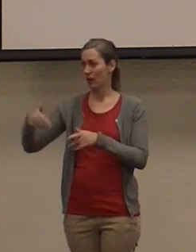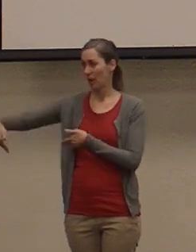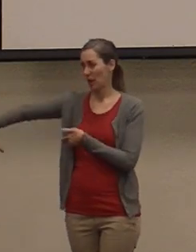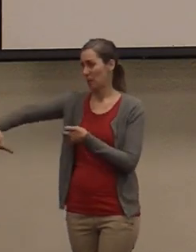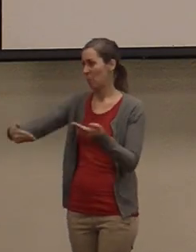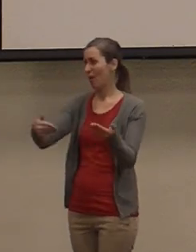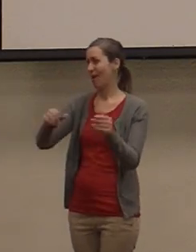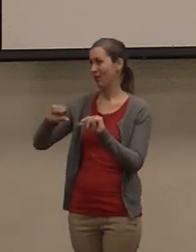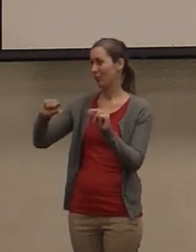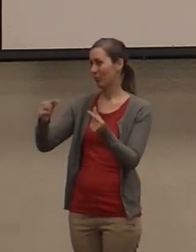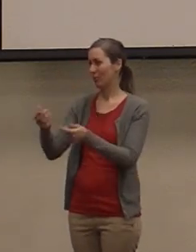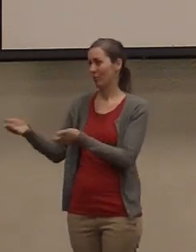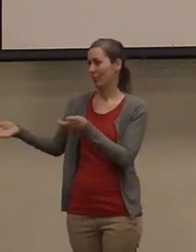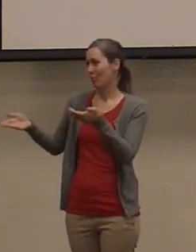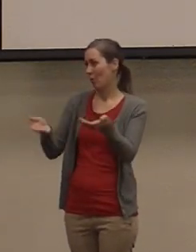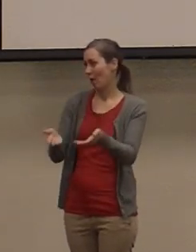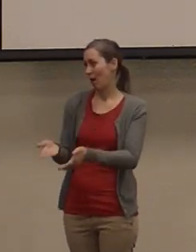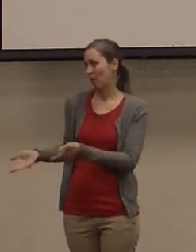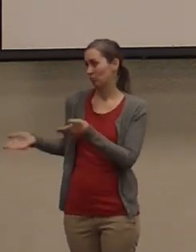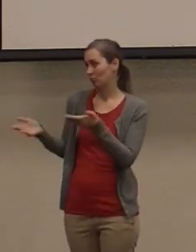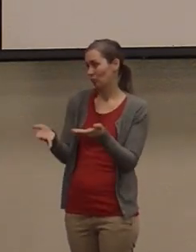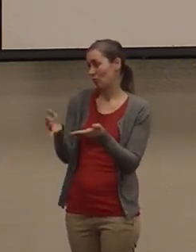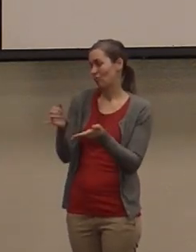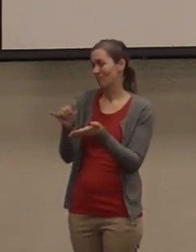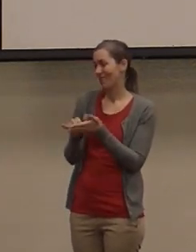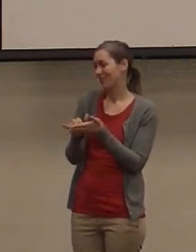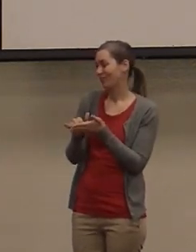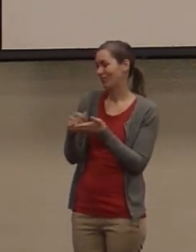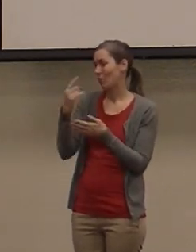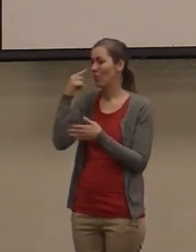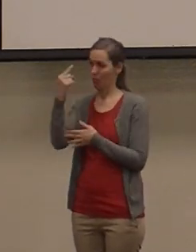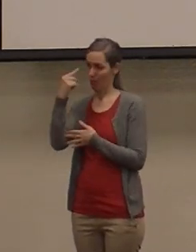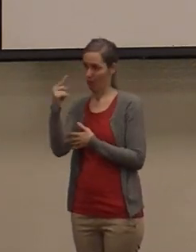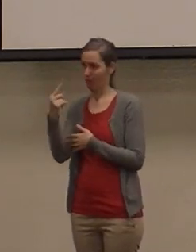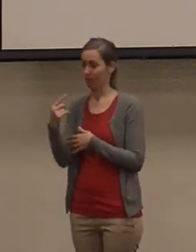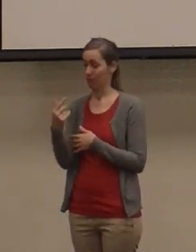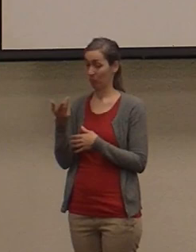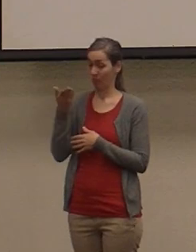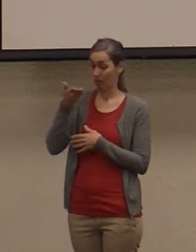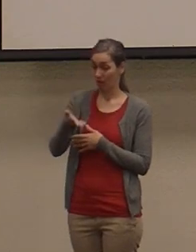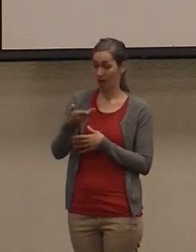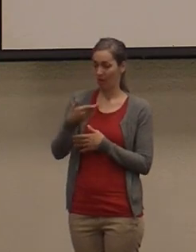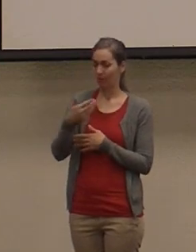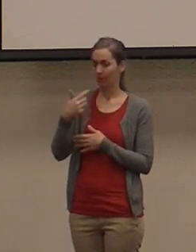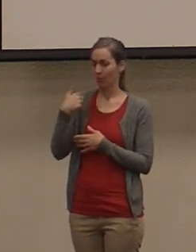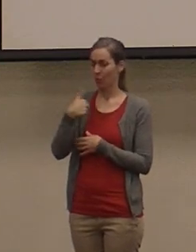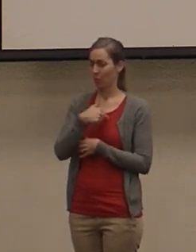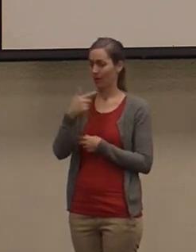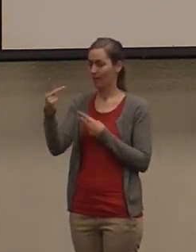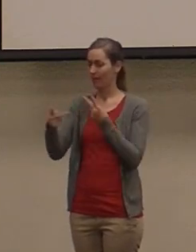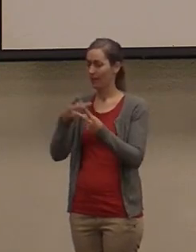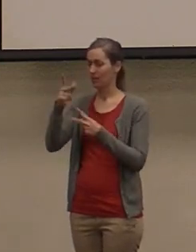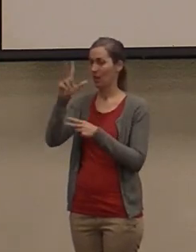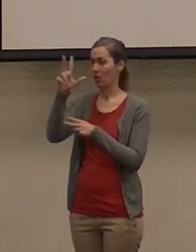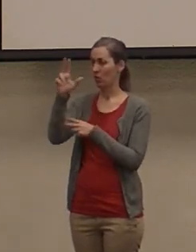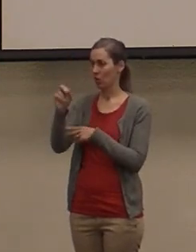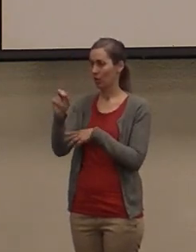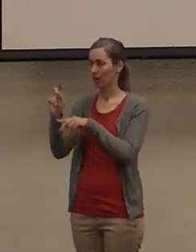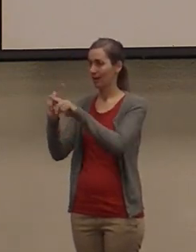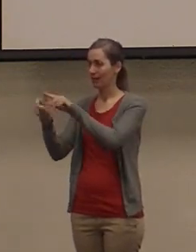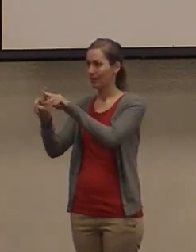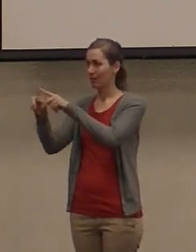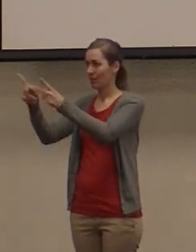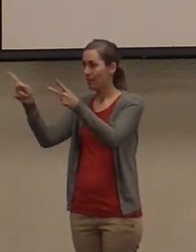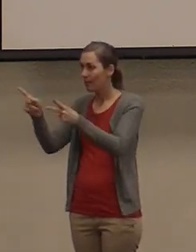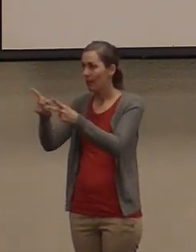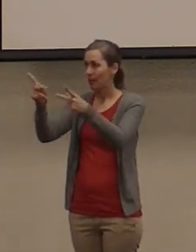and so that's what the trip was about. While I was there, we visited 30 different sites, and that's not